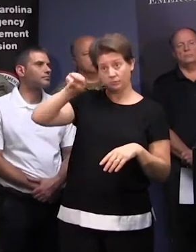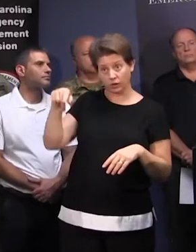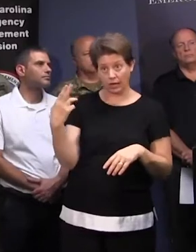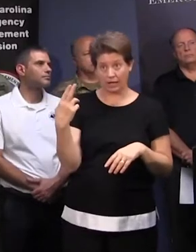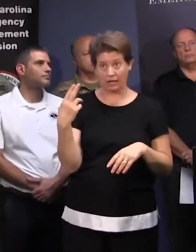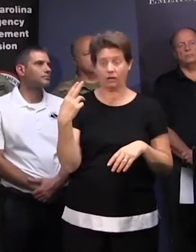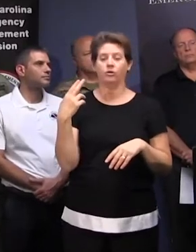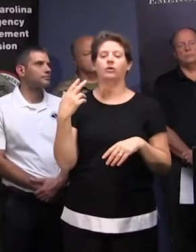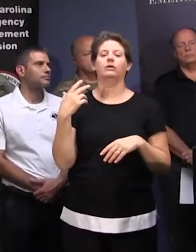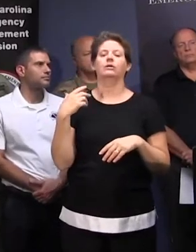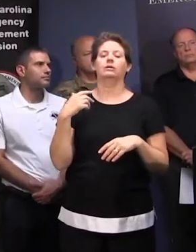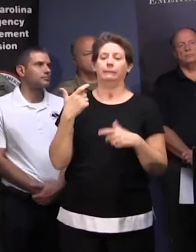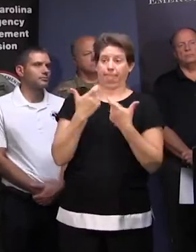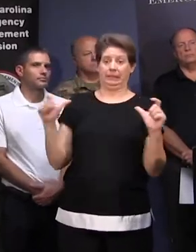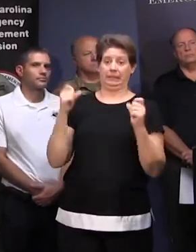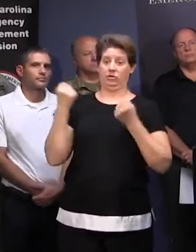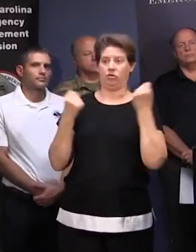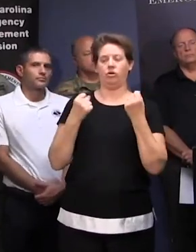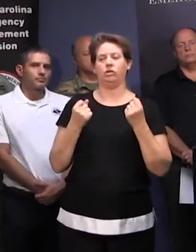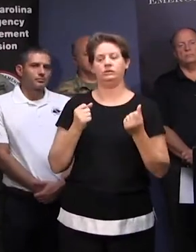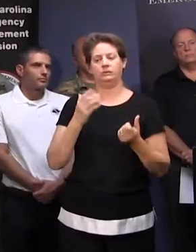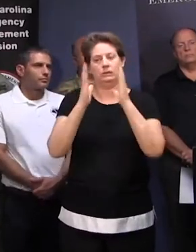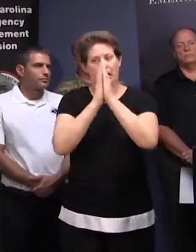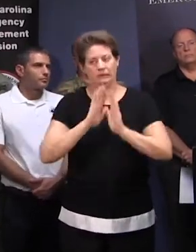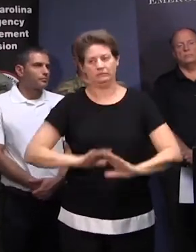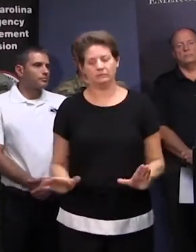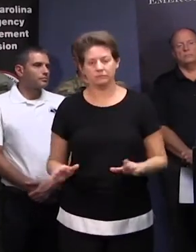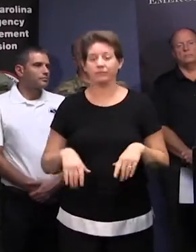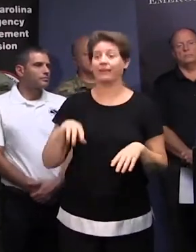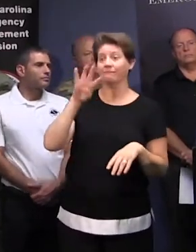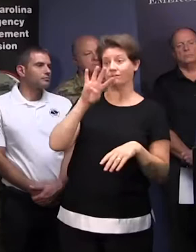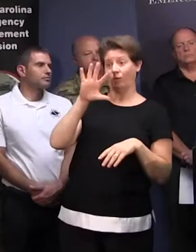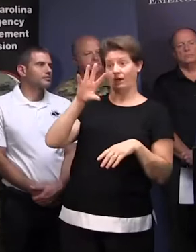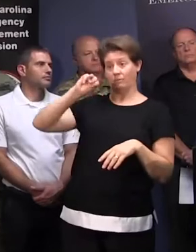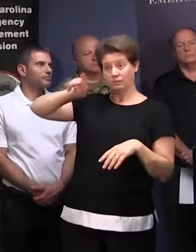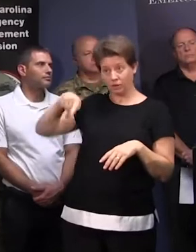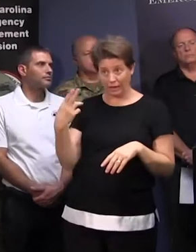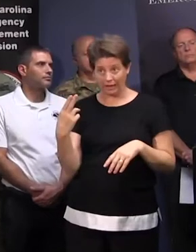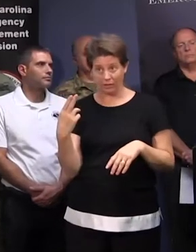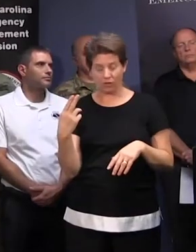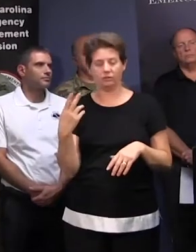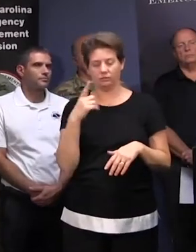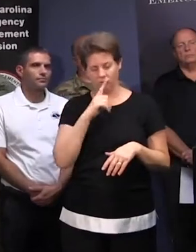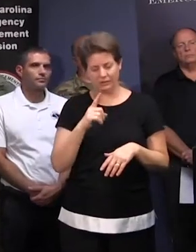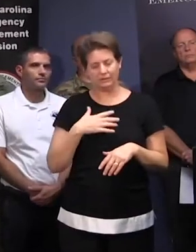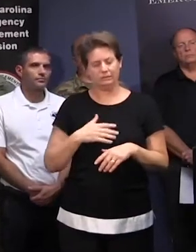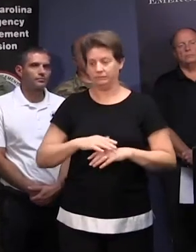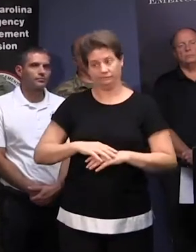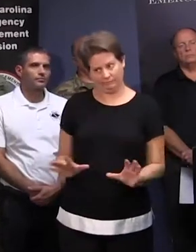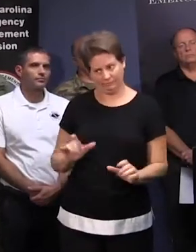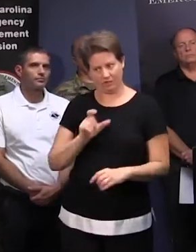-profile vehicles are discouraged from using those high-level bridges. And then at 45 miles per hour, they are strongly discouraged by local